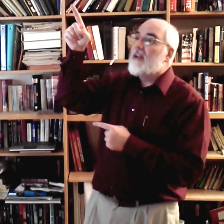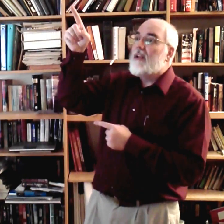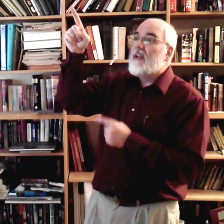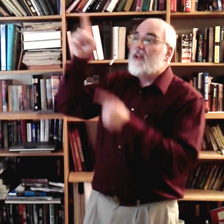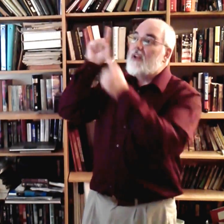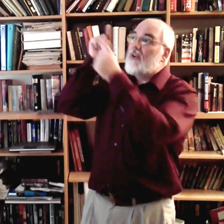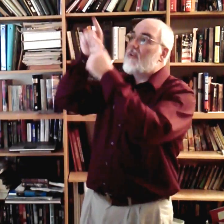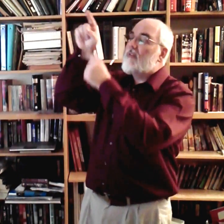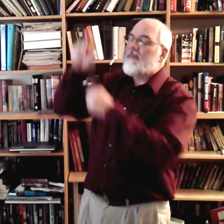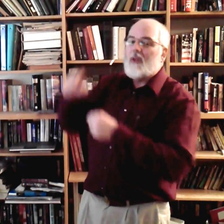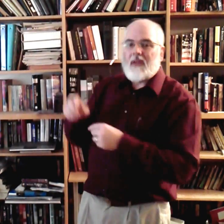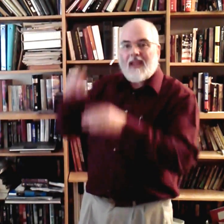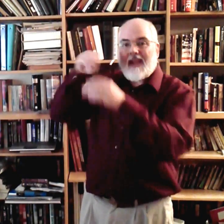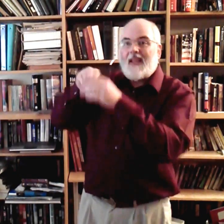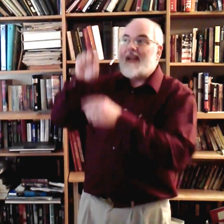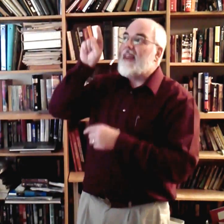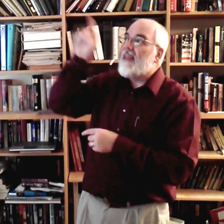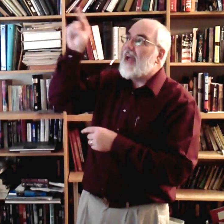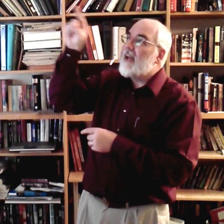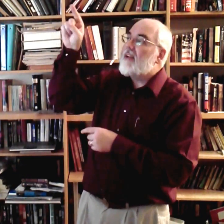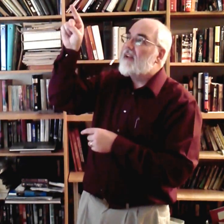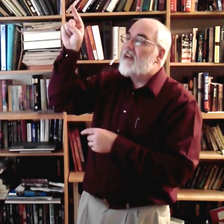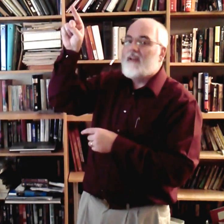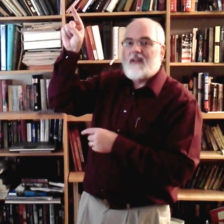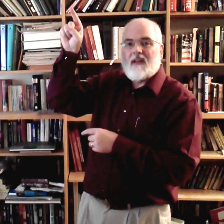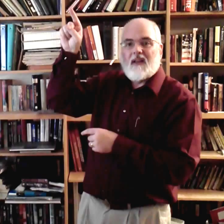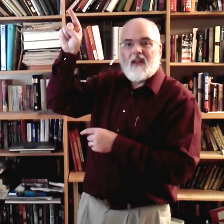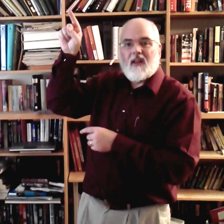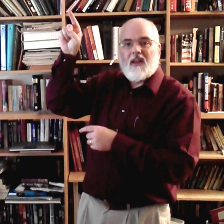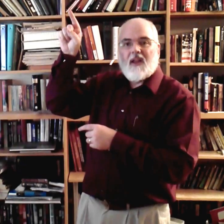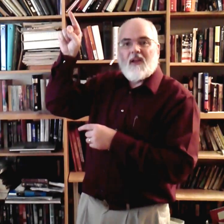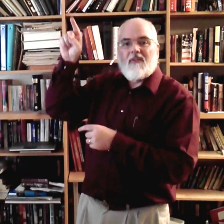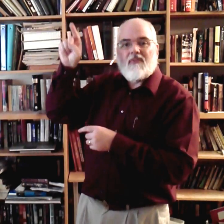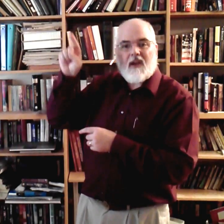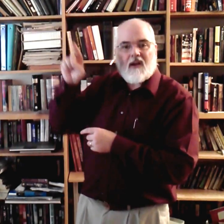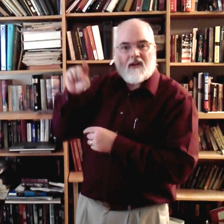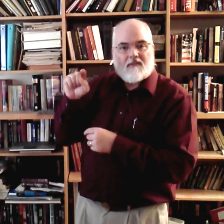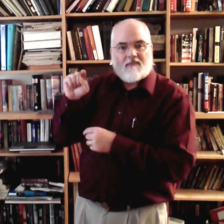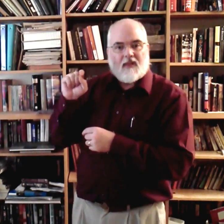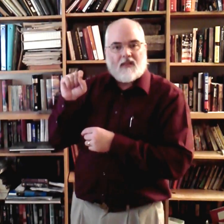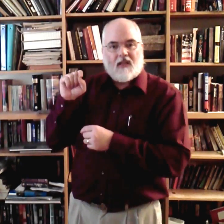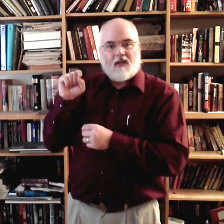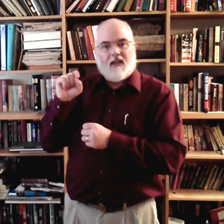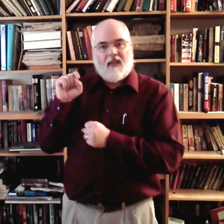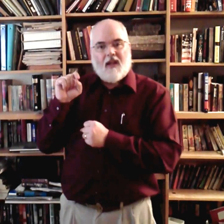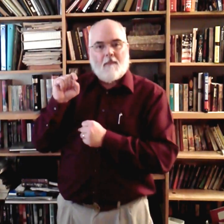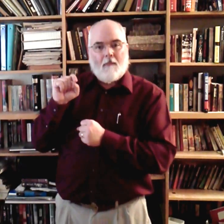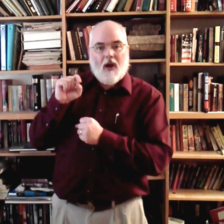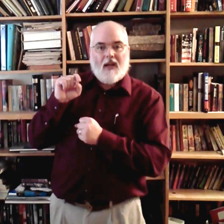okay, in that fair, let's see, in that bright